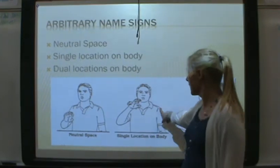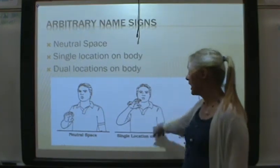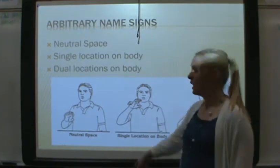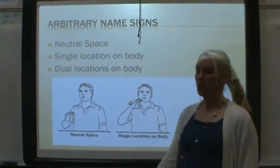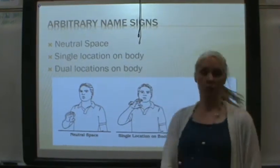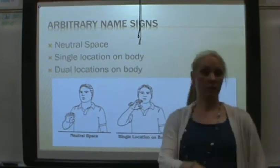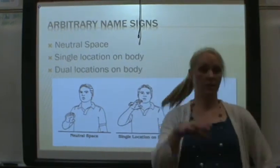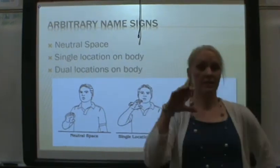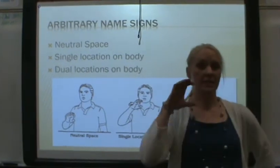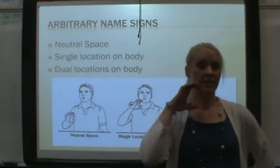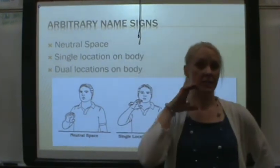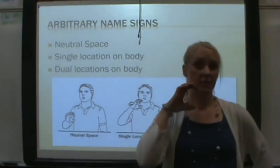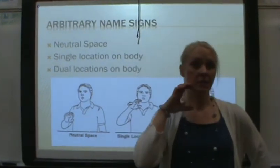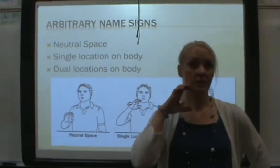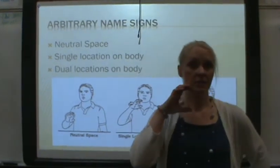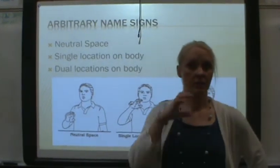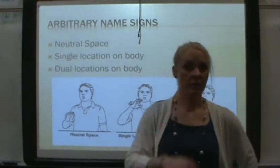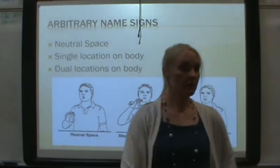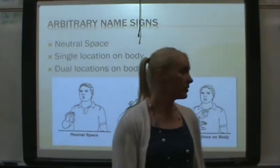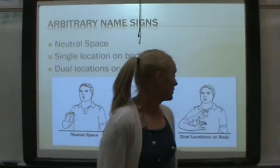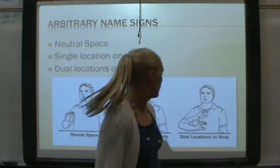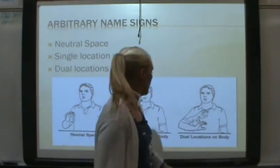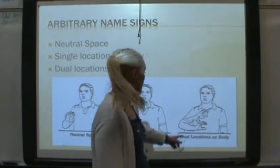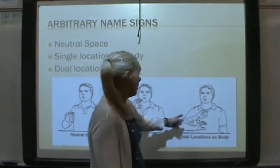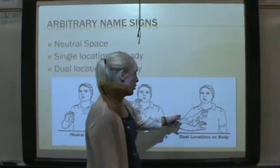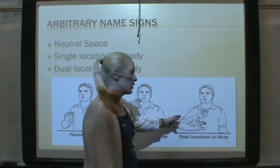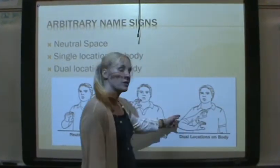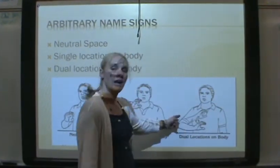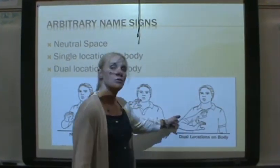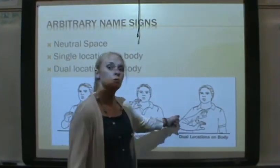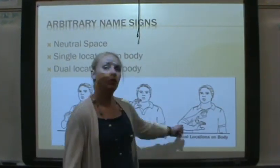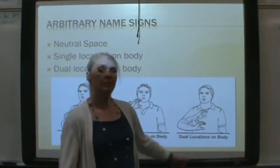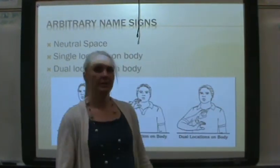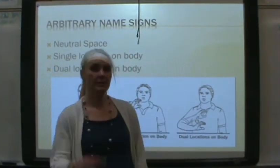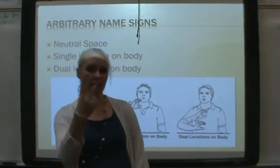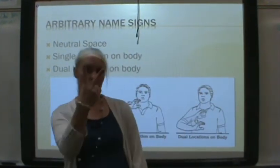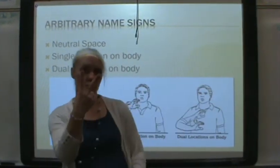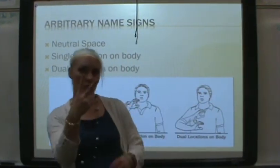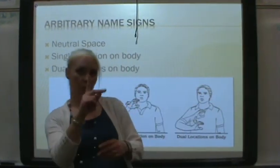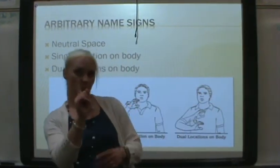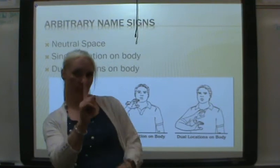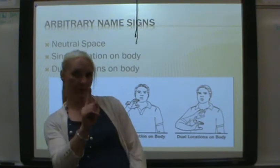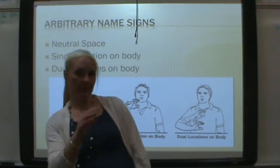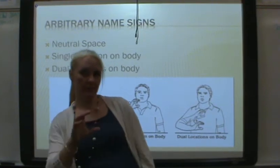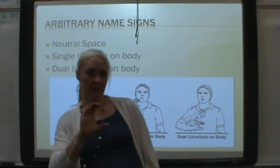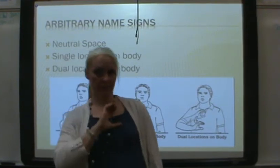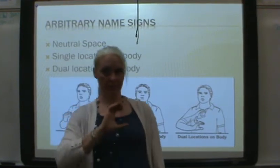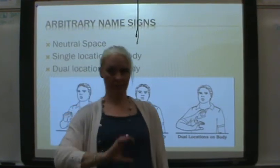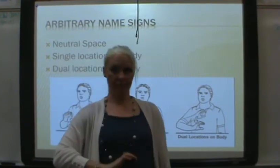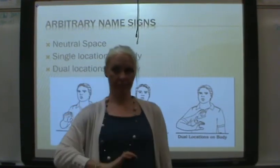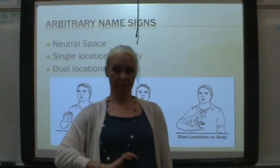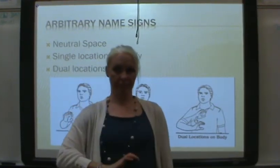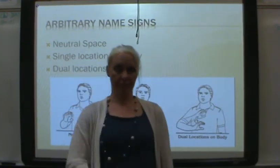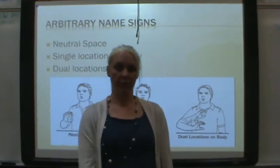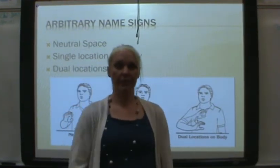You can have a C here. Or you can have dual places. Two places. Right?